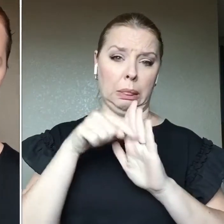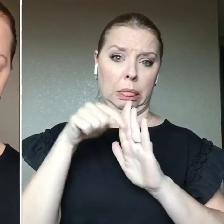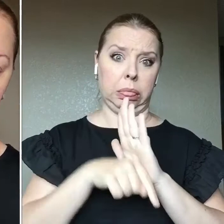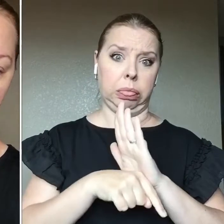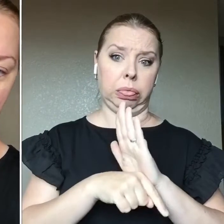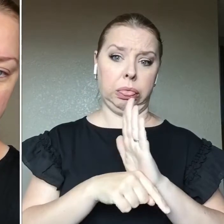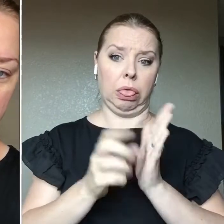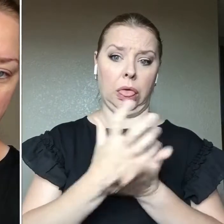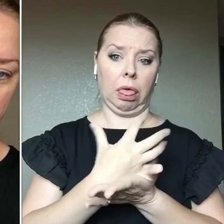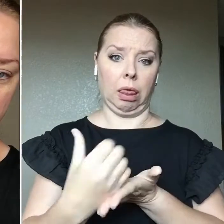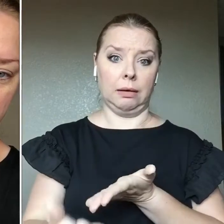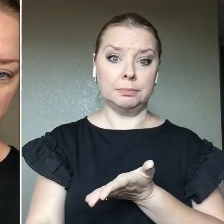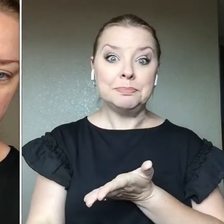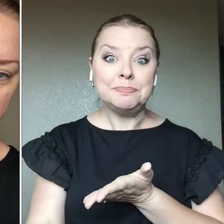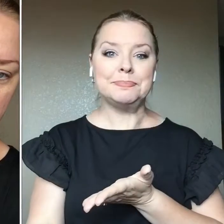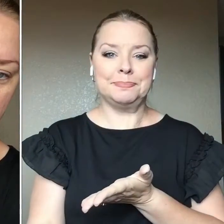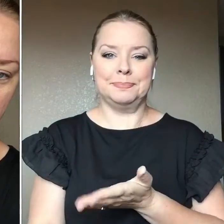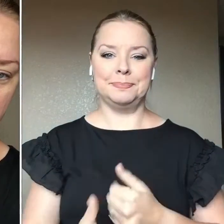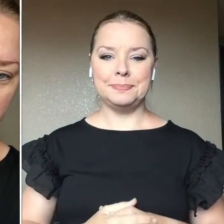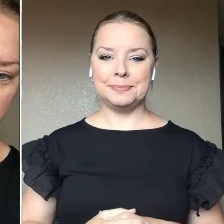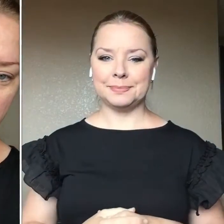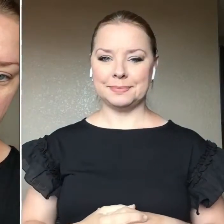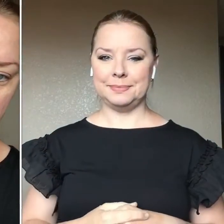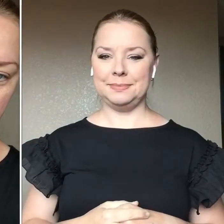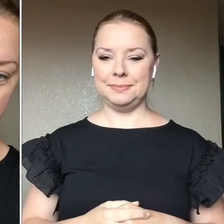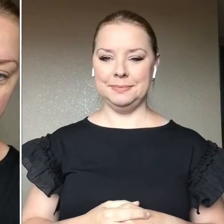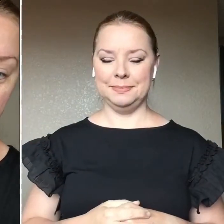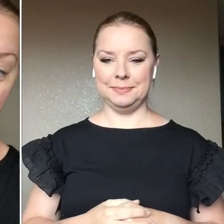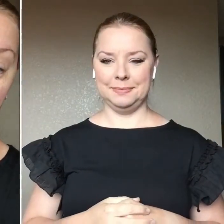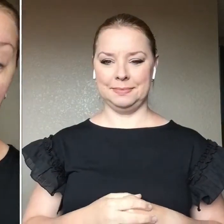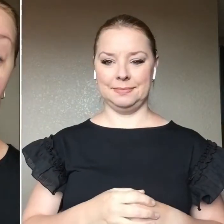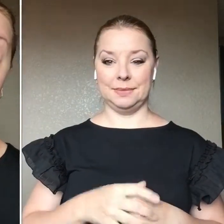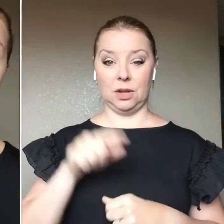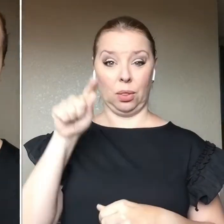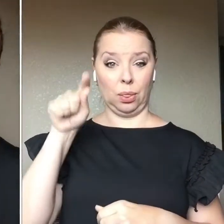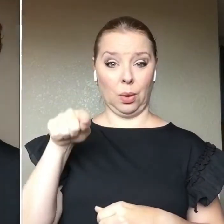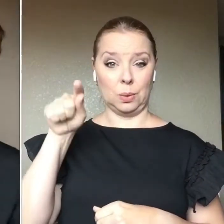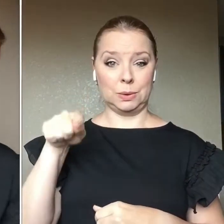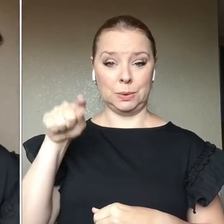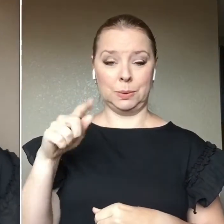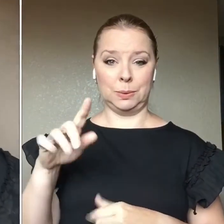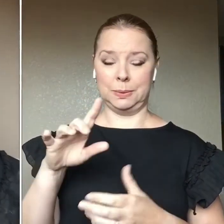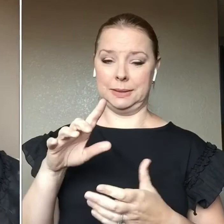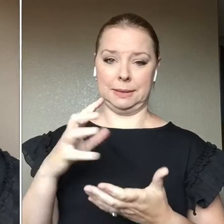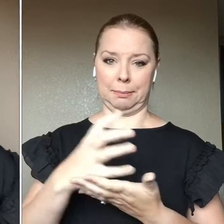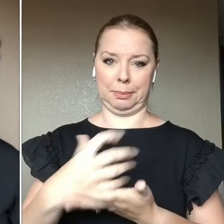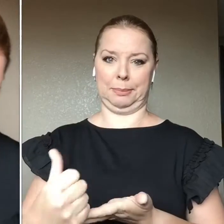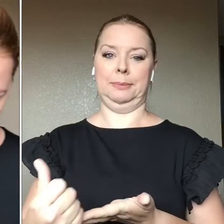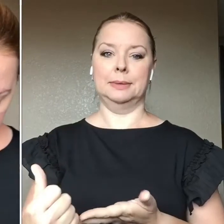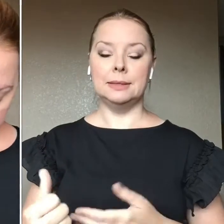well loved those two shadows are? Like they're beyond pan. Um, but thankfully